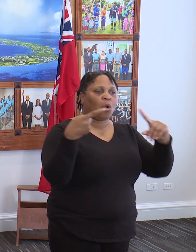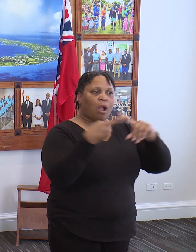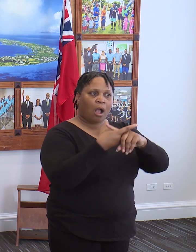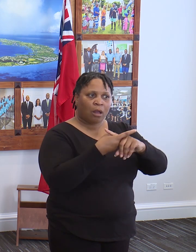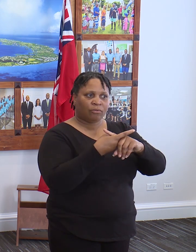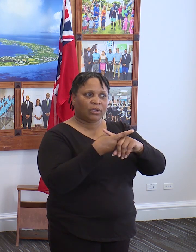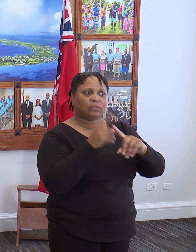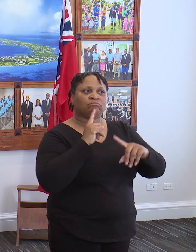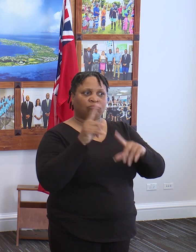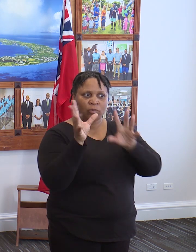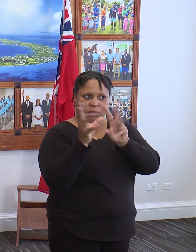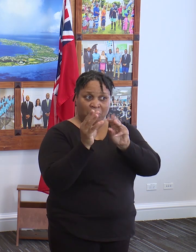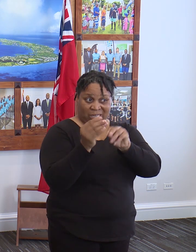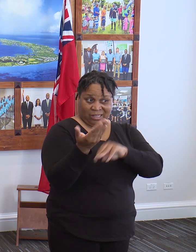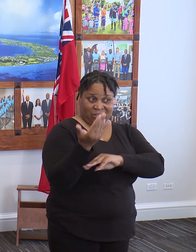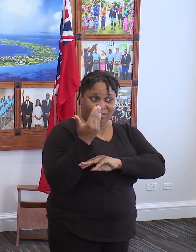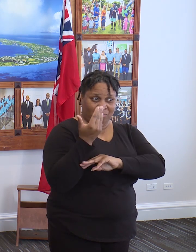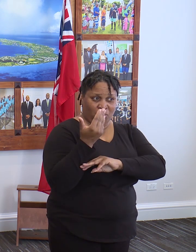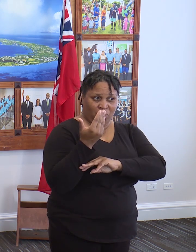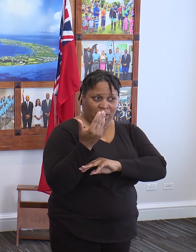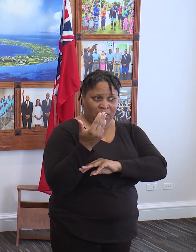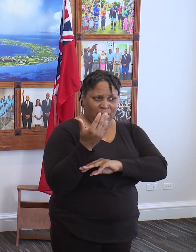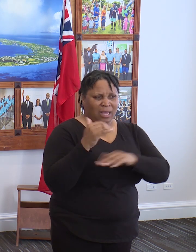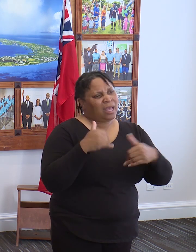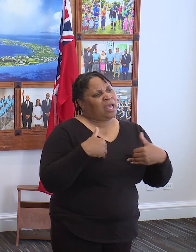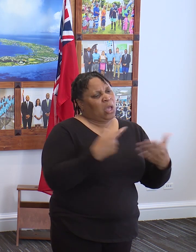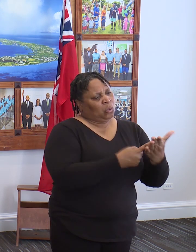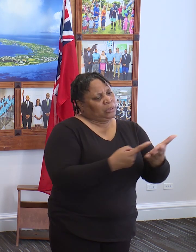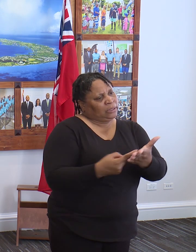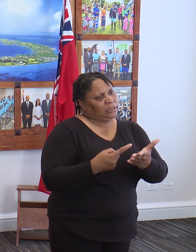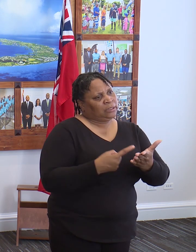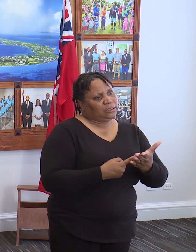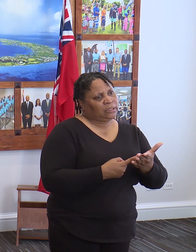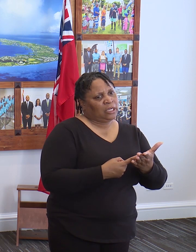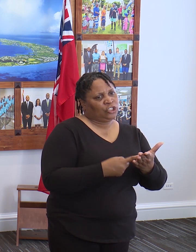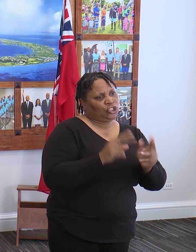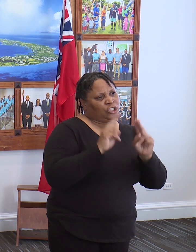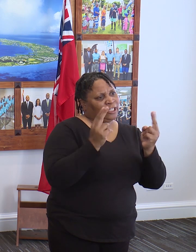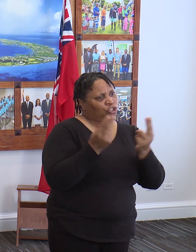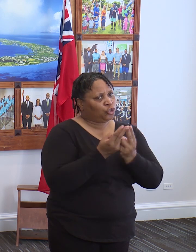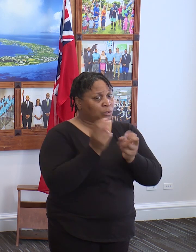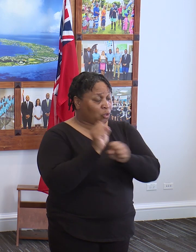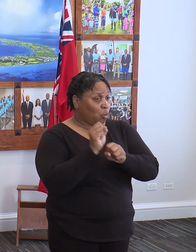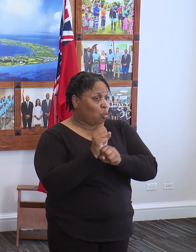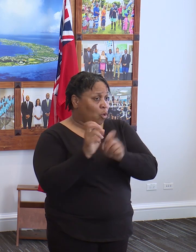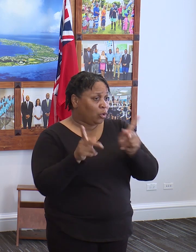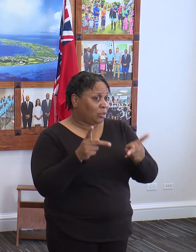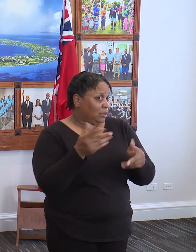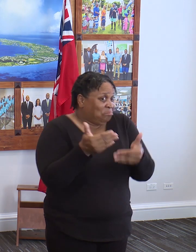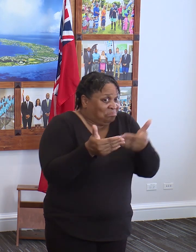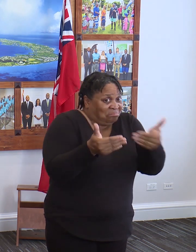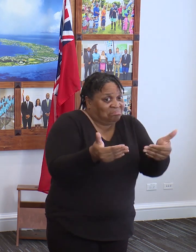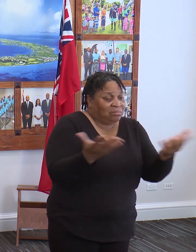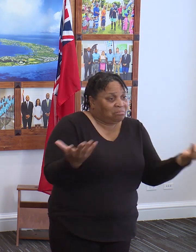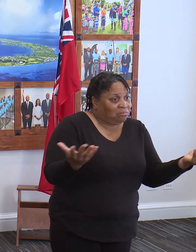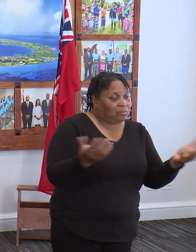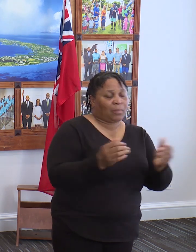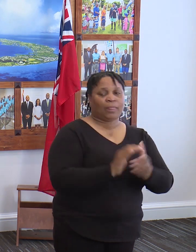I understand there was a meeting this morning. Can you help me again how discussions with the government and the unions and the workers have to go? Thanks, sir.